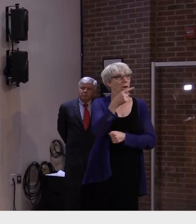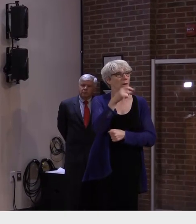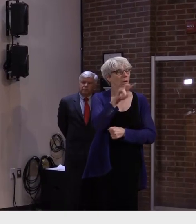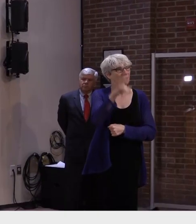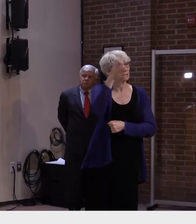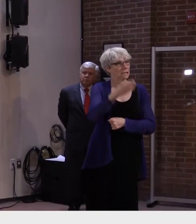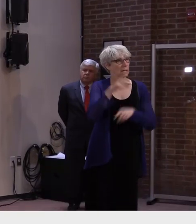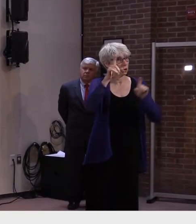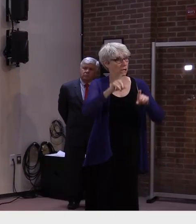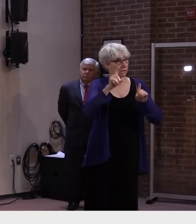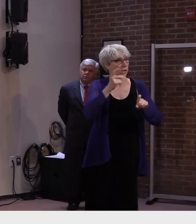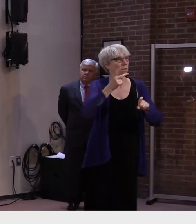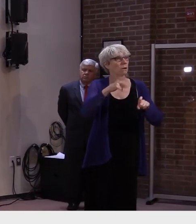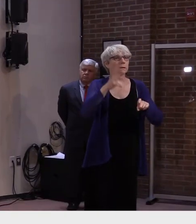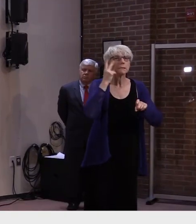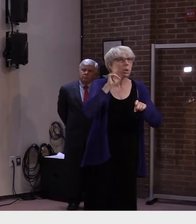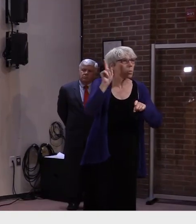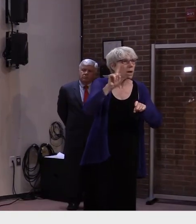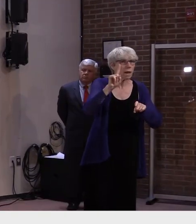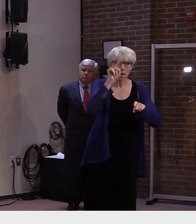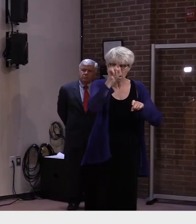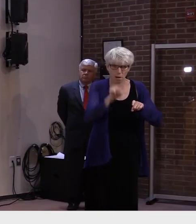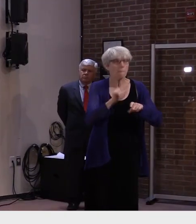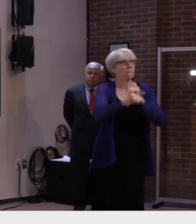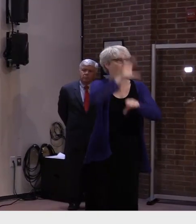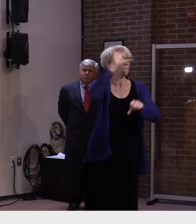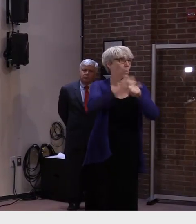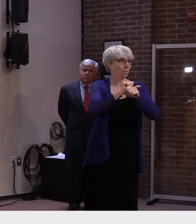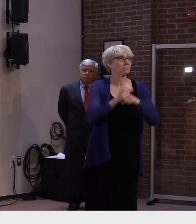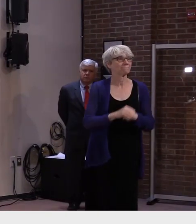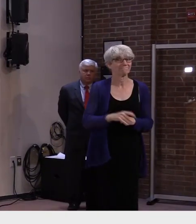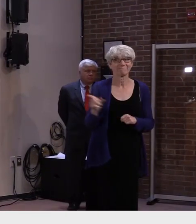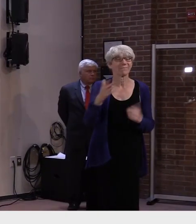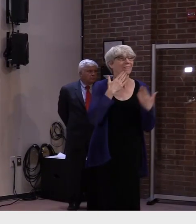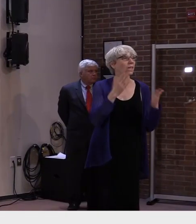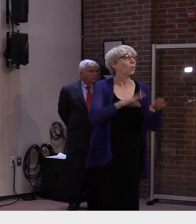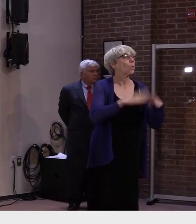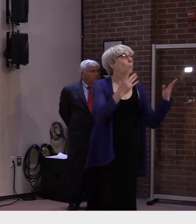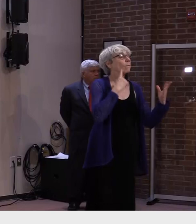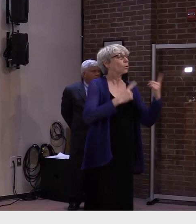Thank you, Dr. Levine. We'll now open it up to questions. Starting with those in the room.